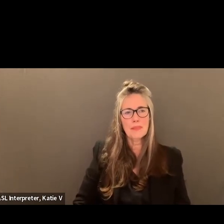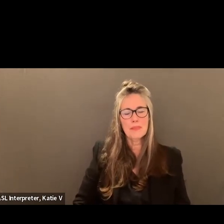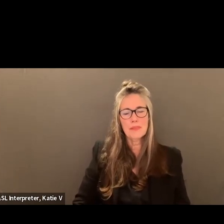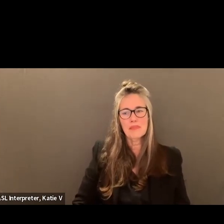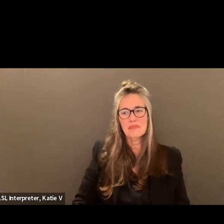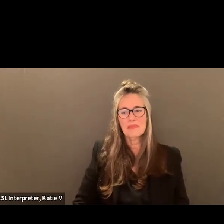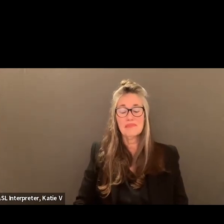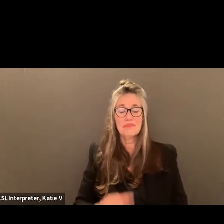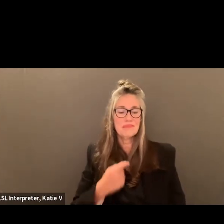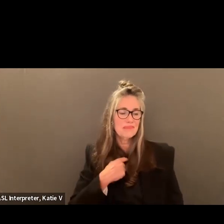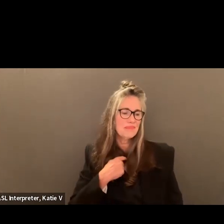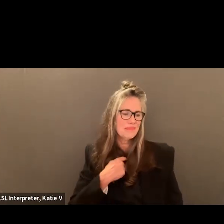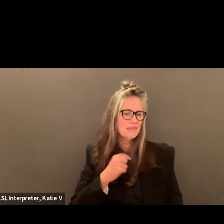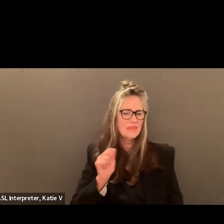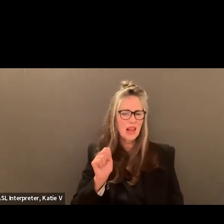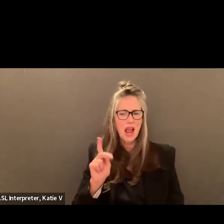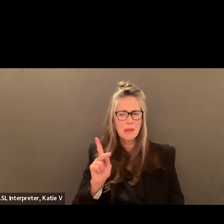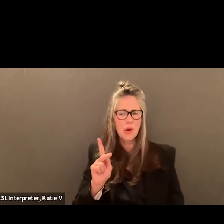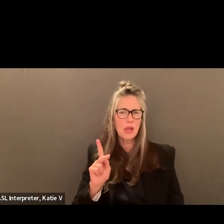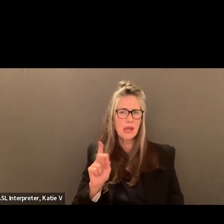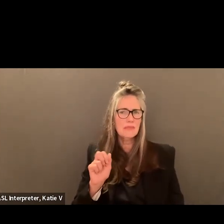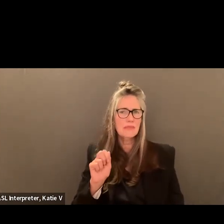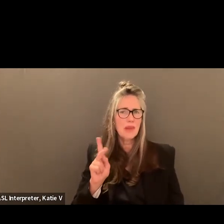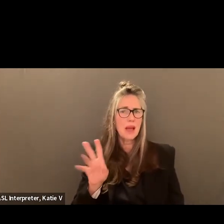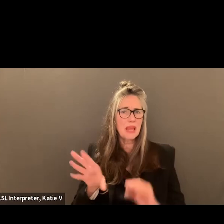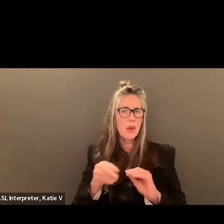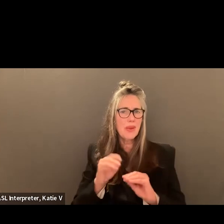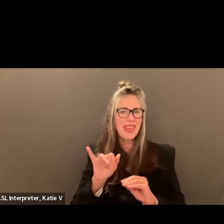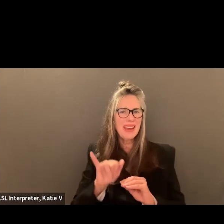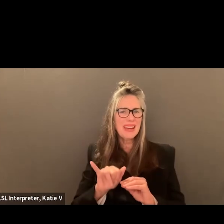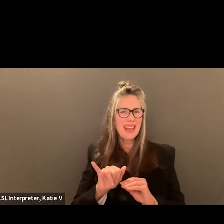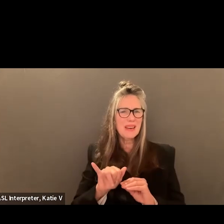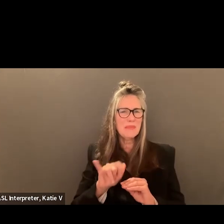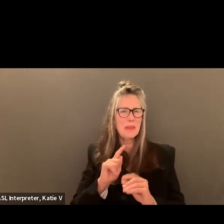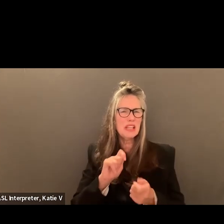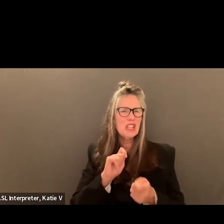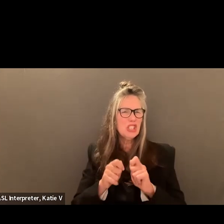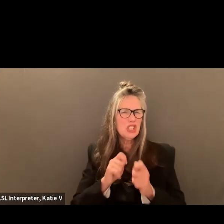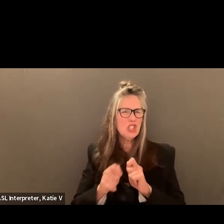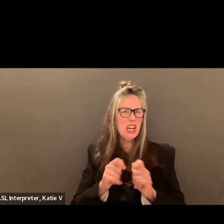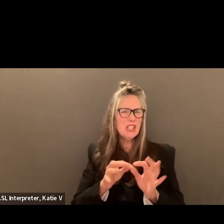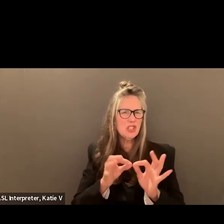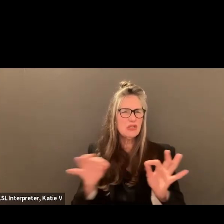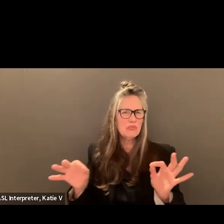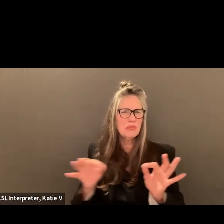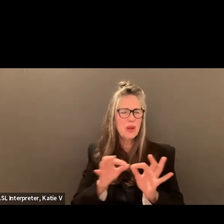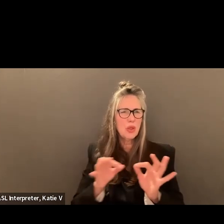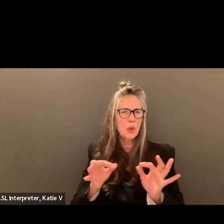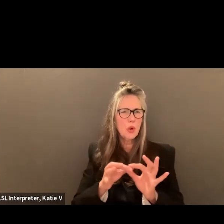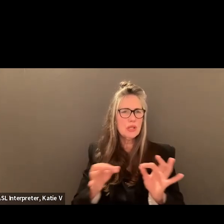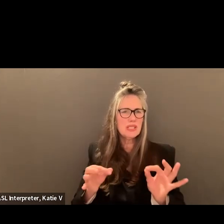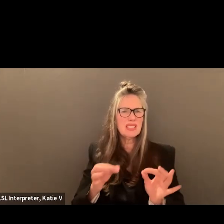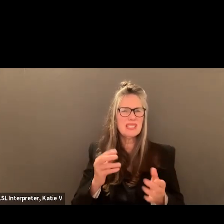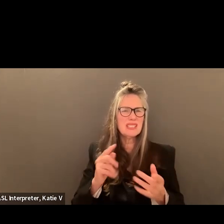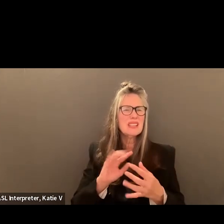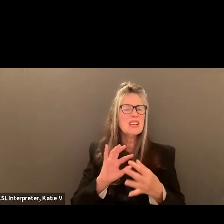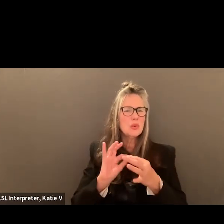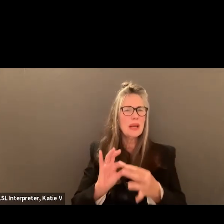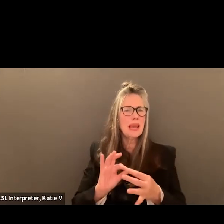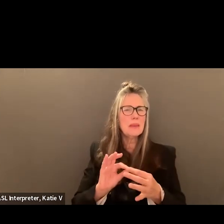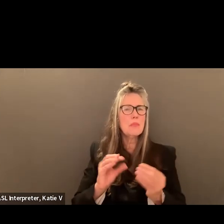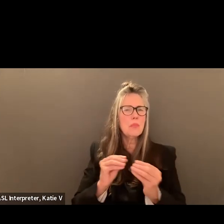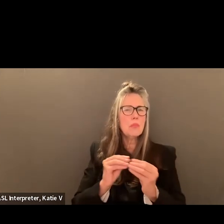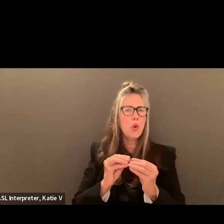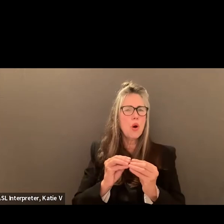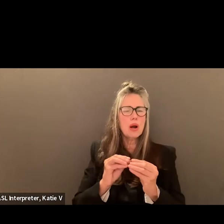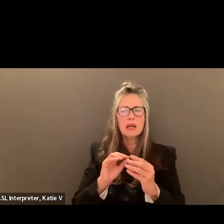I mean, I'm okay with that. getting consensus? Yes. We can go ahead and add that. that. Maybe we can wordsmith it to make it make more sense. something about student voice. Yes. Great.